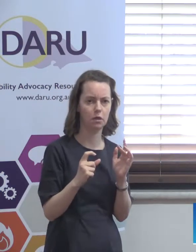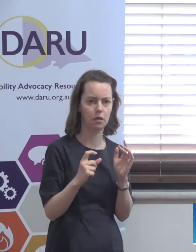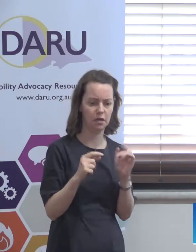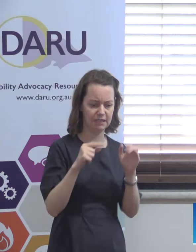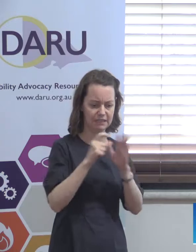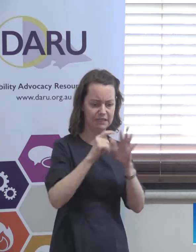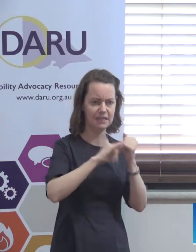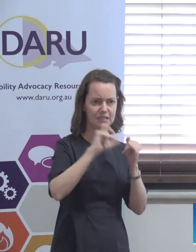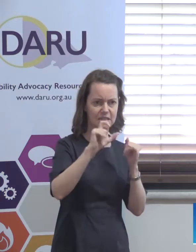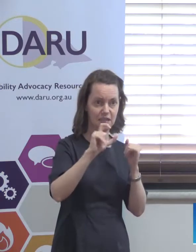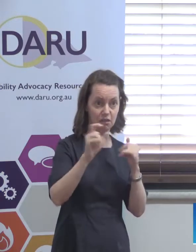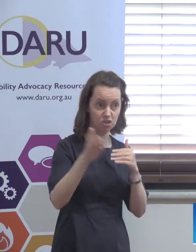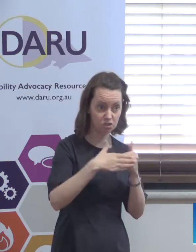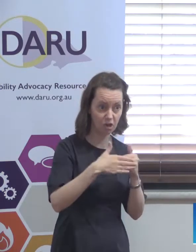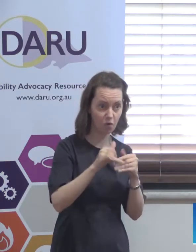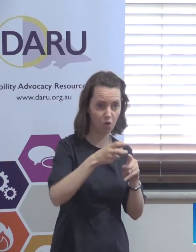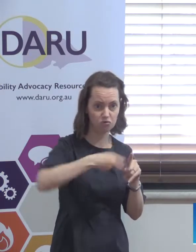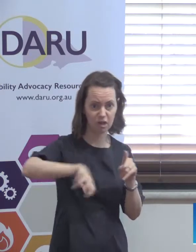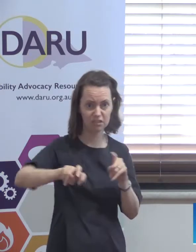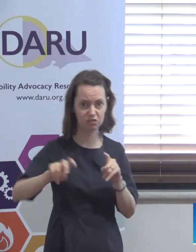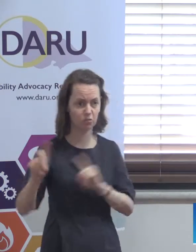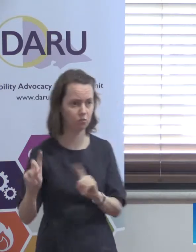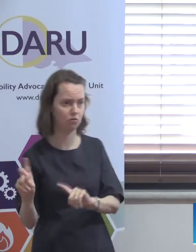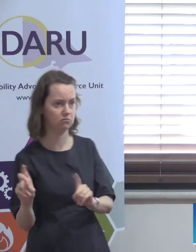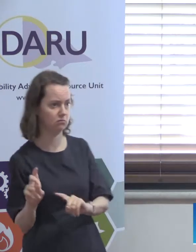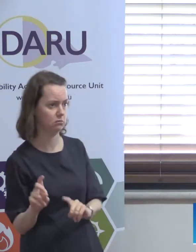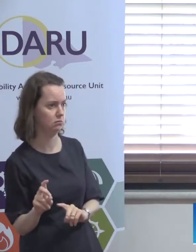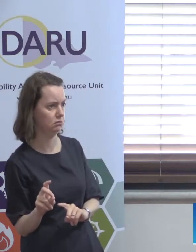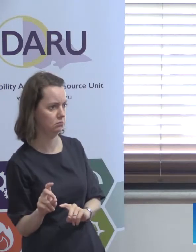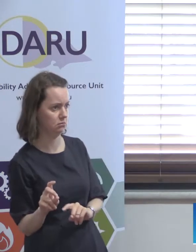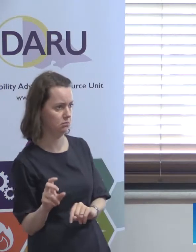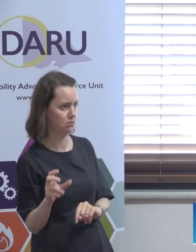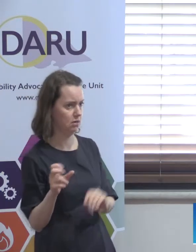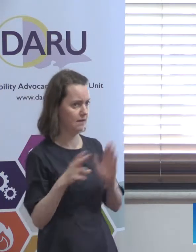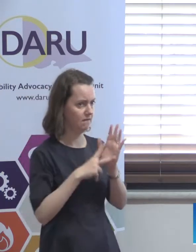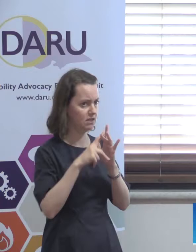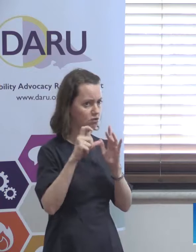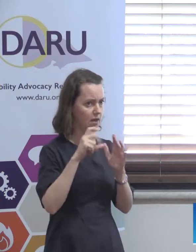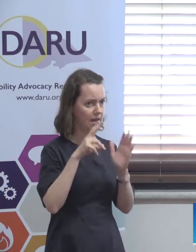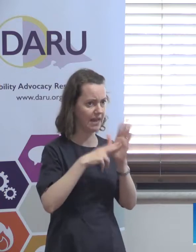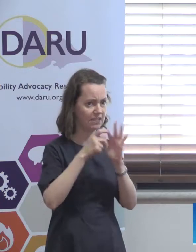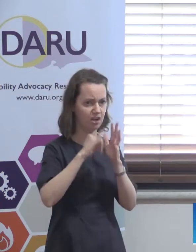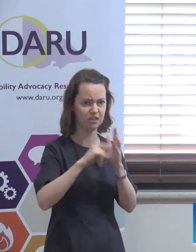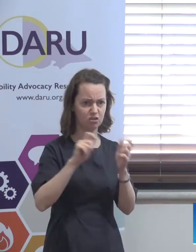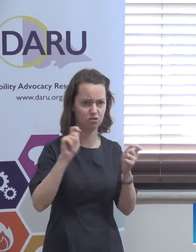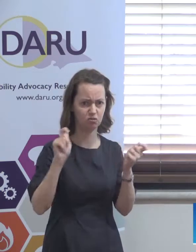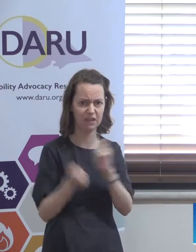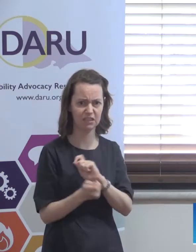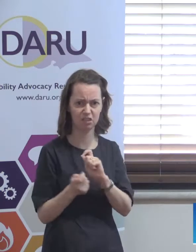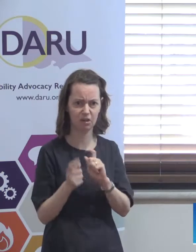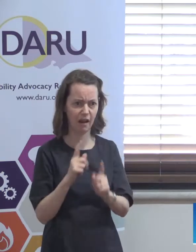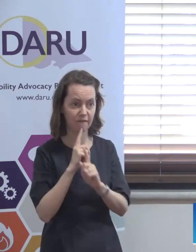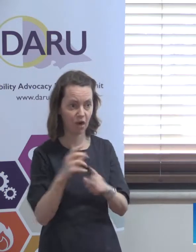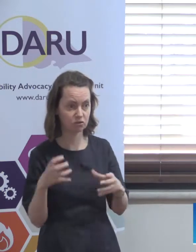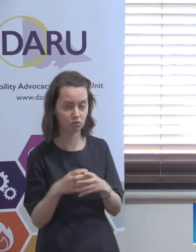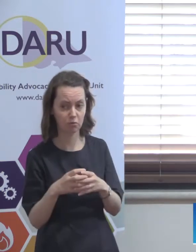transition process and I don't know, is there a, there must be, there must be a Victorian NDIS transition something, advisory group